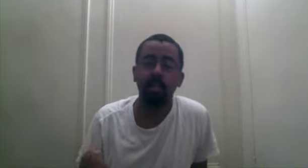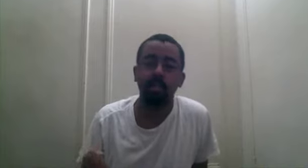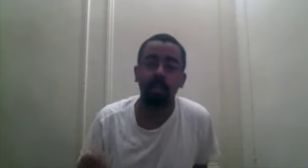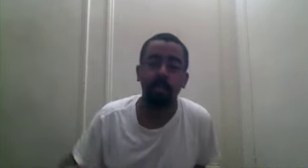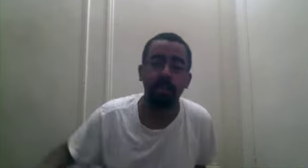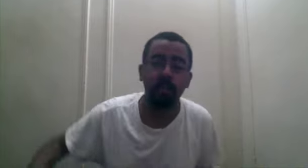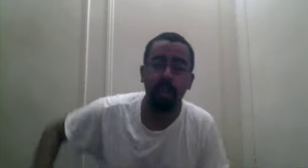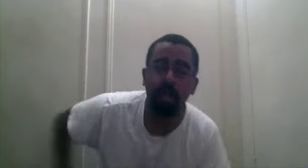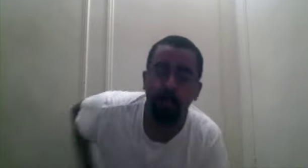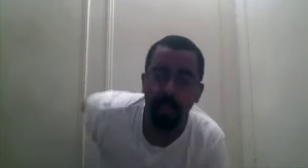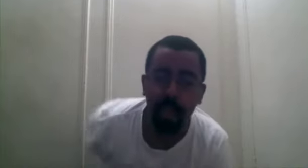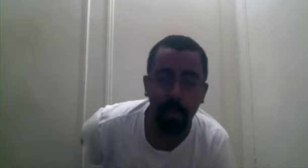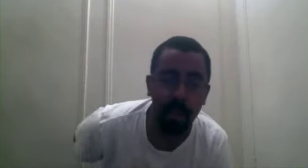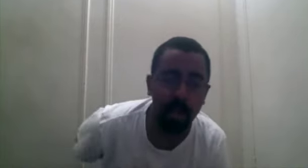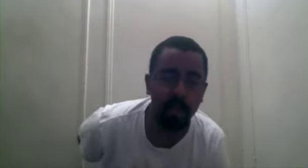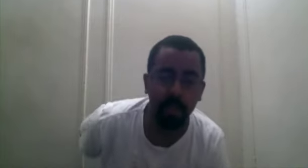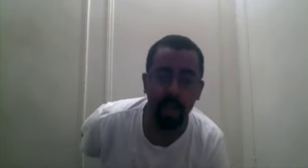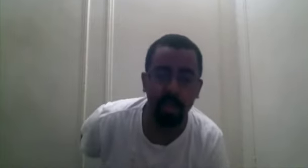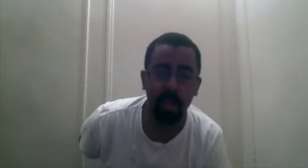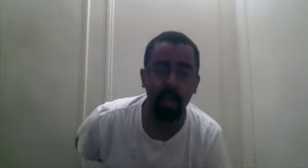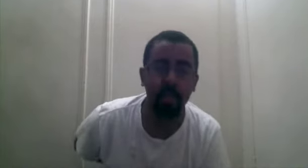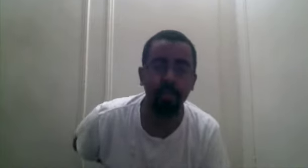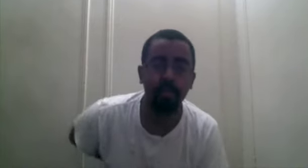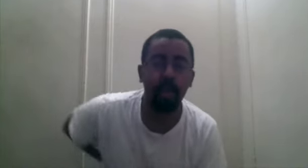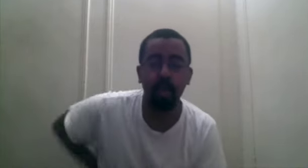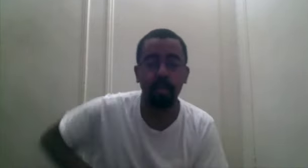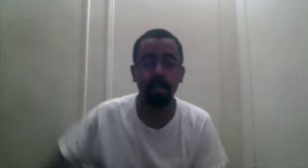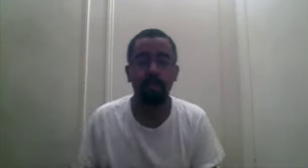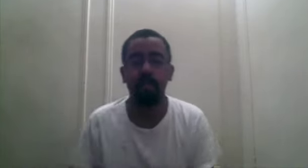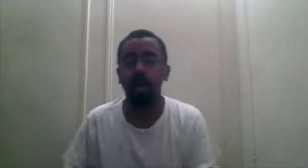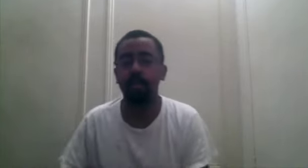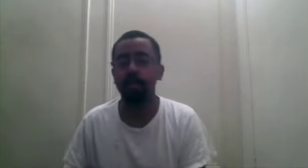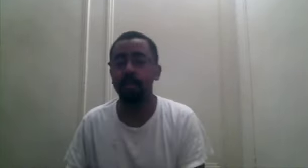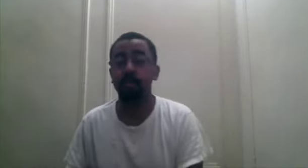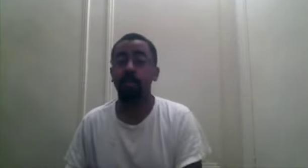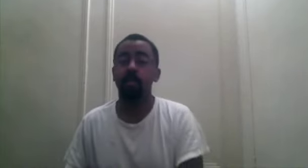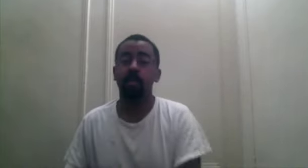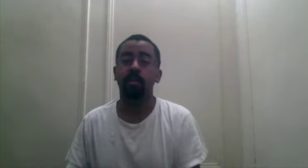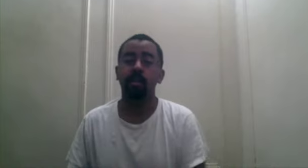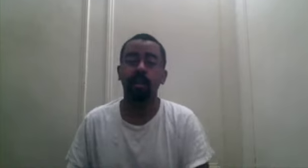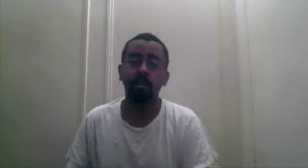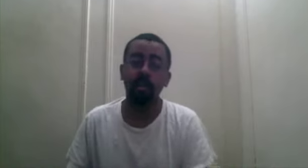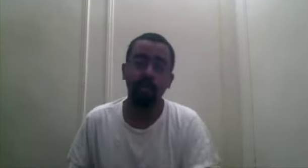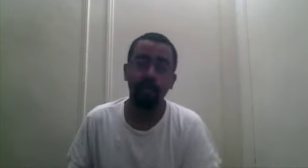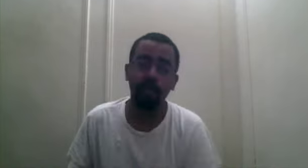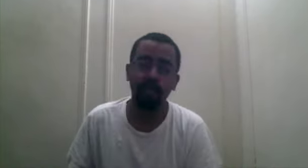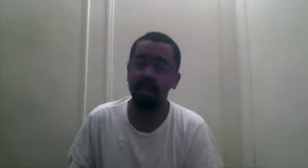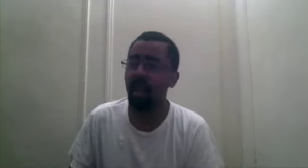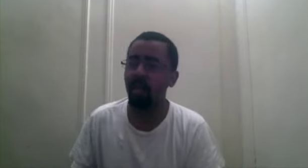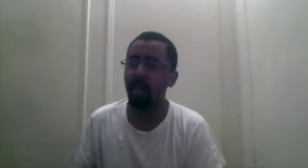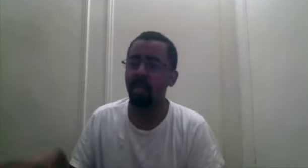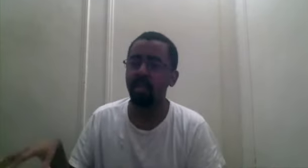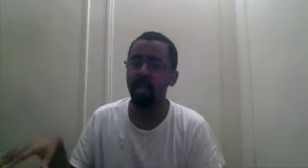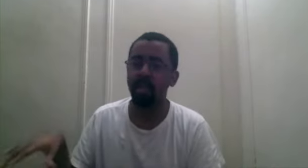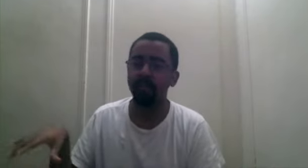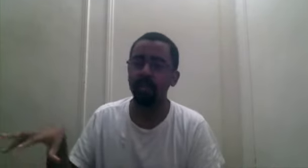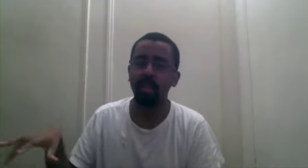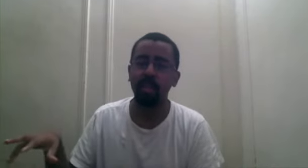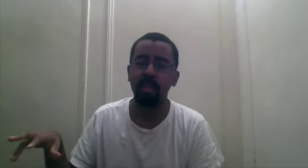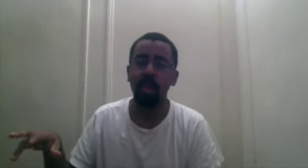the Mara Mara from, he has a blade behind his back, I guess he was trying to stab him, but, you know, Sabo's not gonna fall for this. And while he's trying to bullshit Sabo,